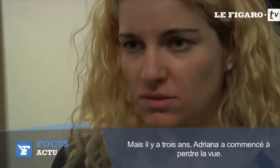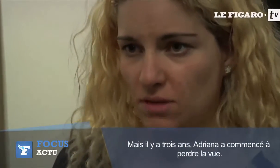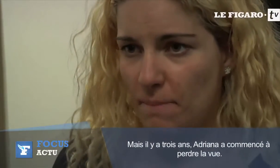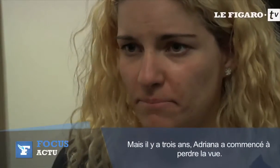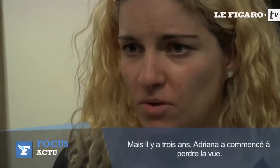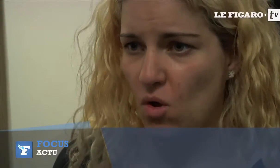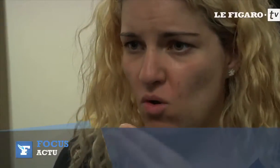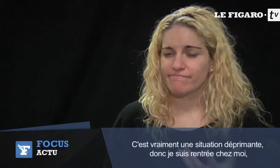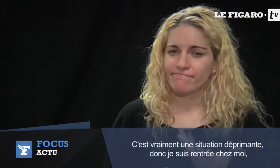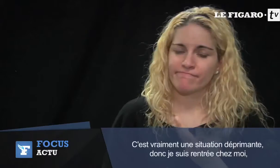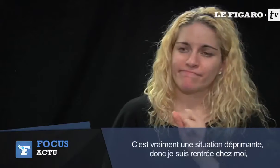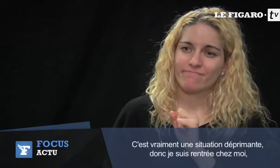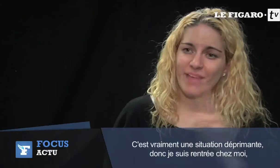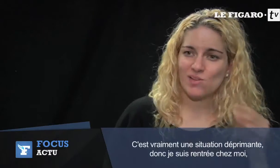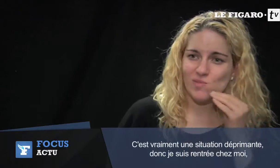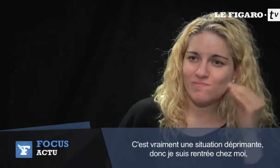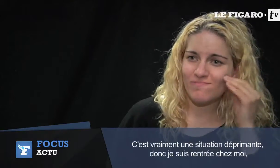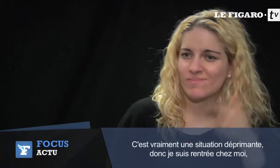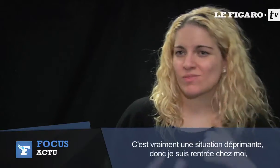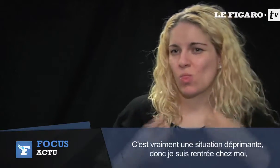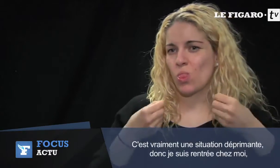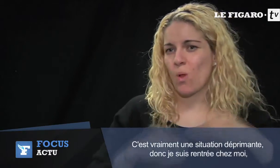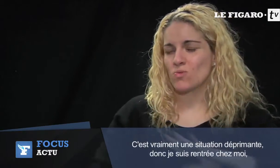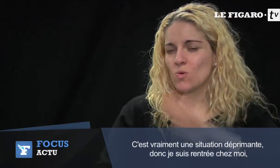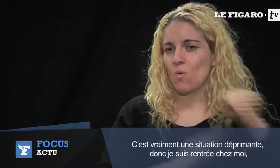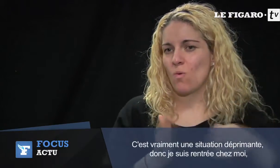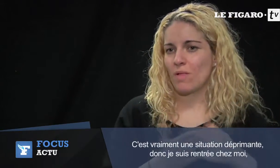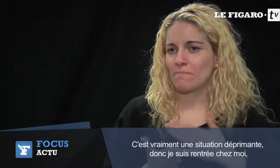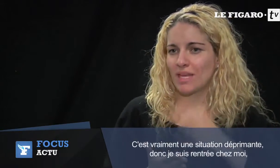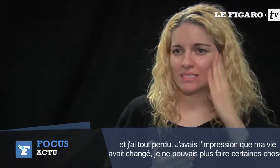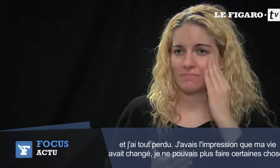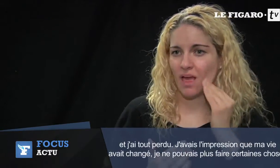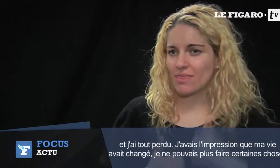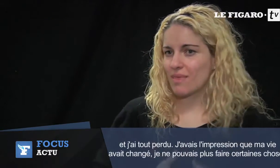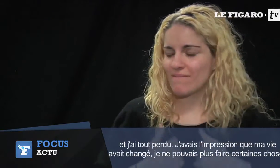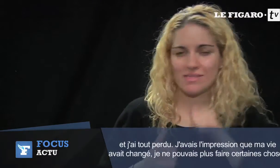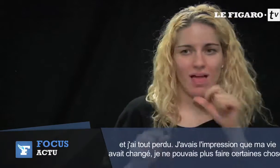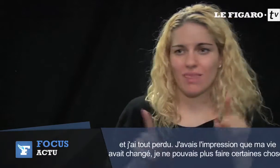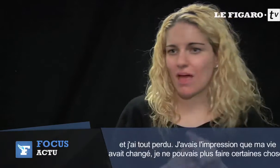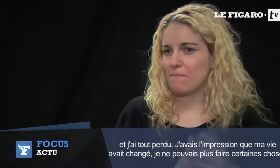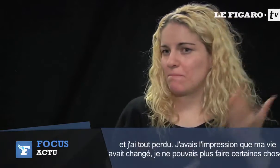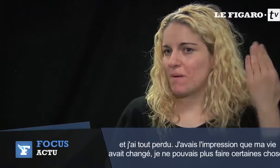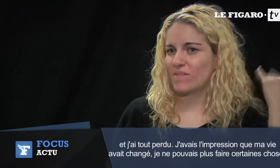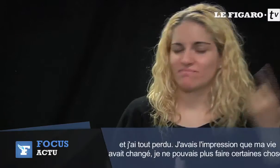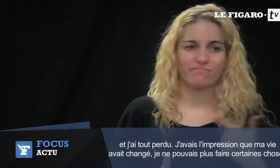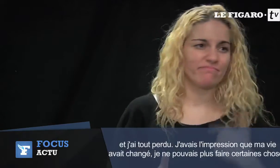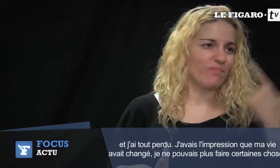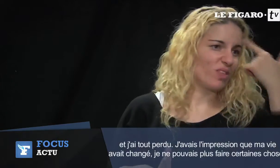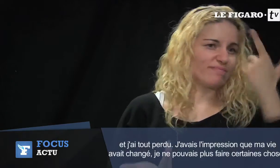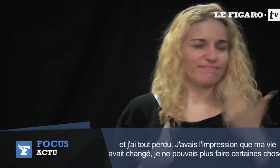sight it's really a depressing situation for myself so I went back to home and I lost everything I felt like my